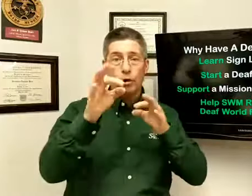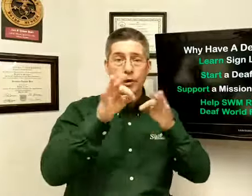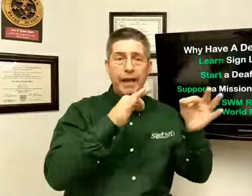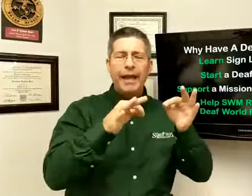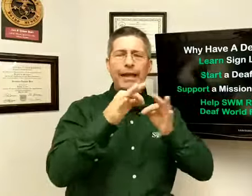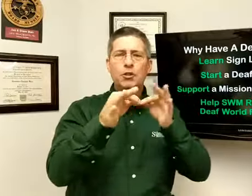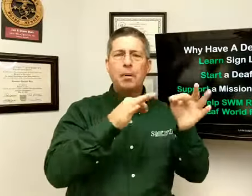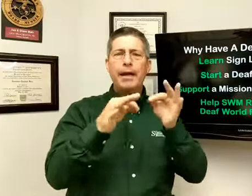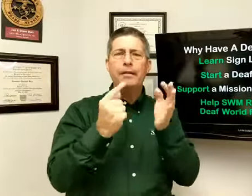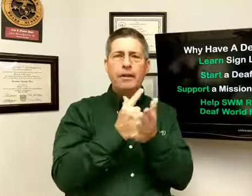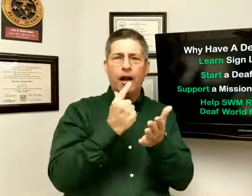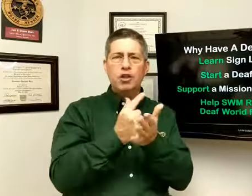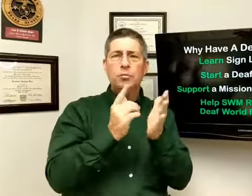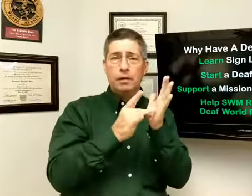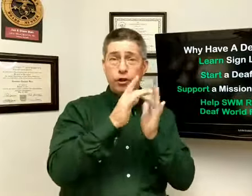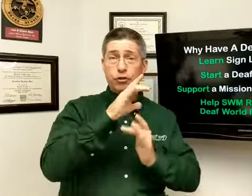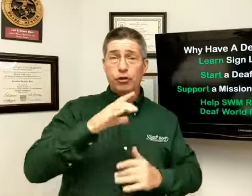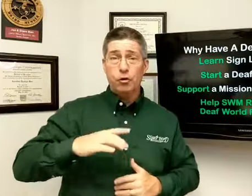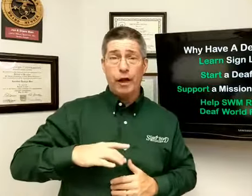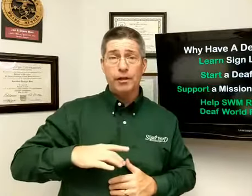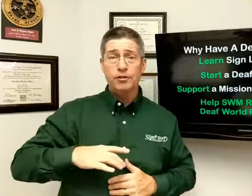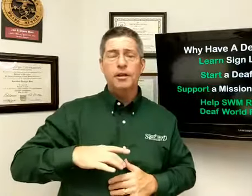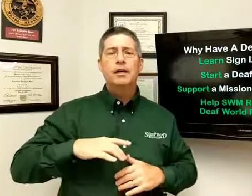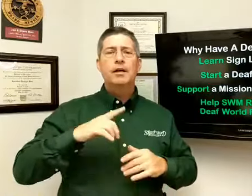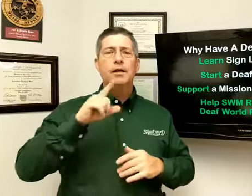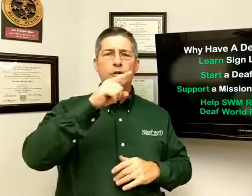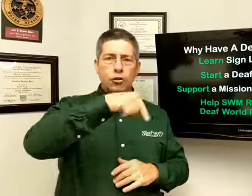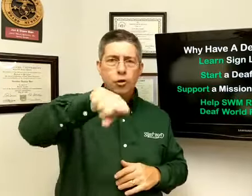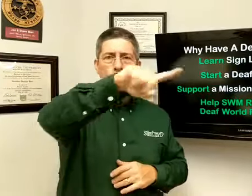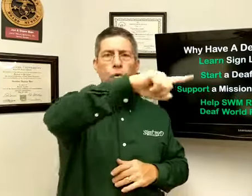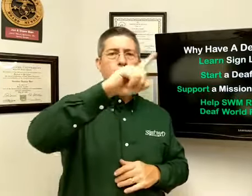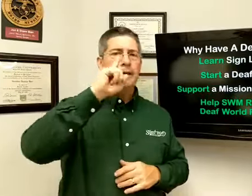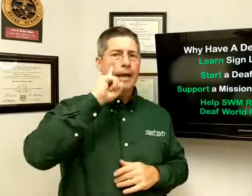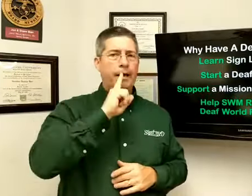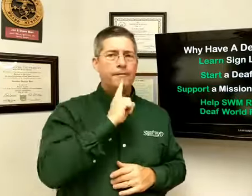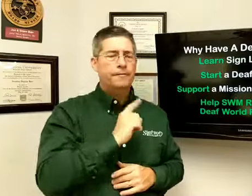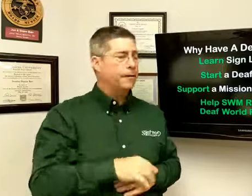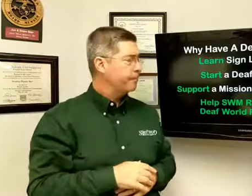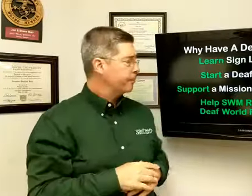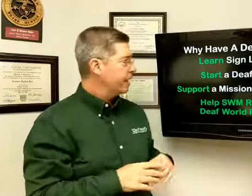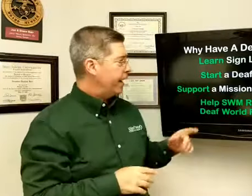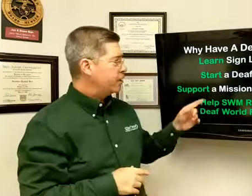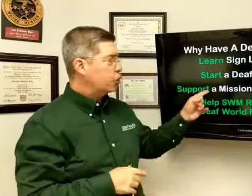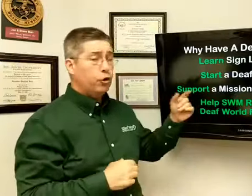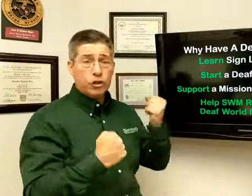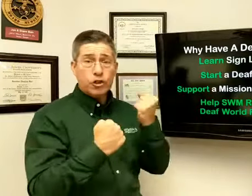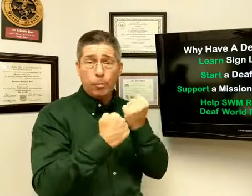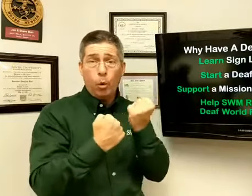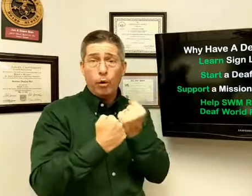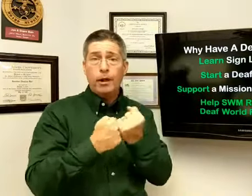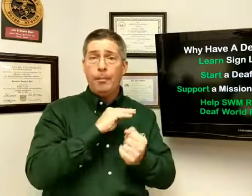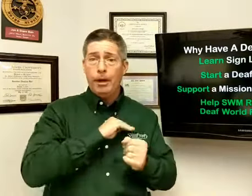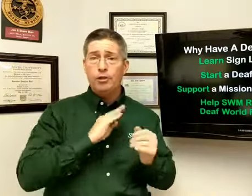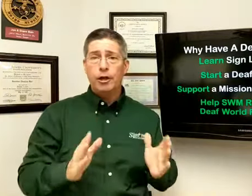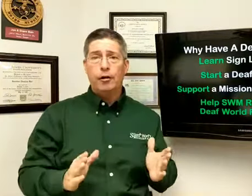explaining the gospel of Jesus Christ to the deaf. And so you can support a missionary